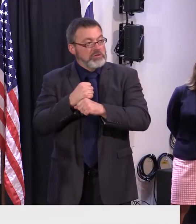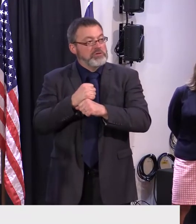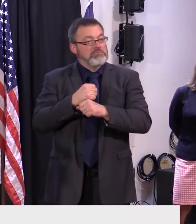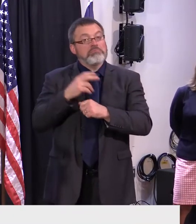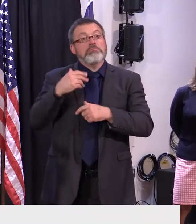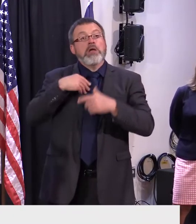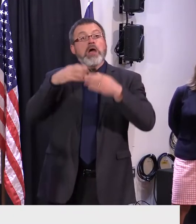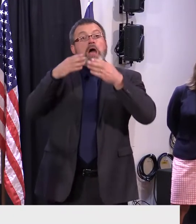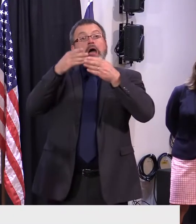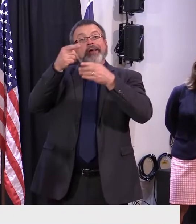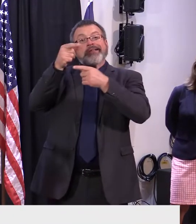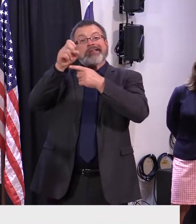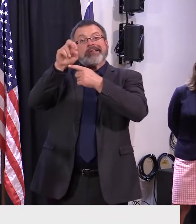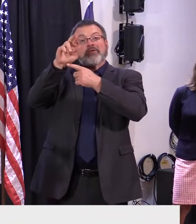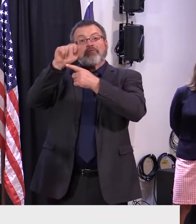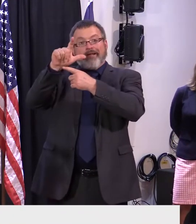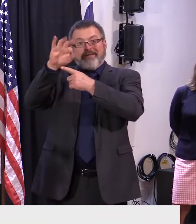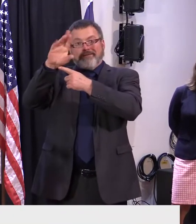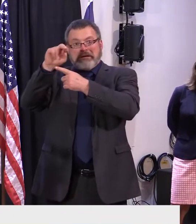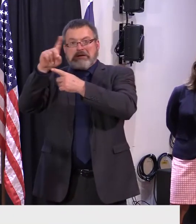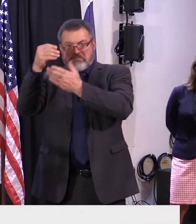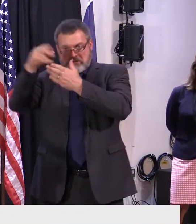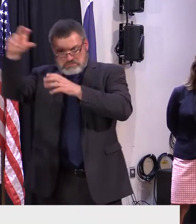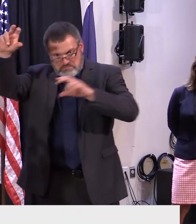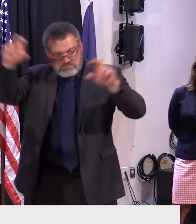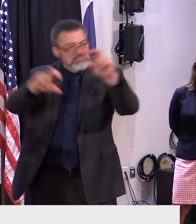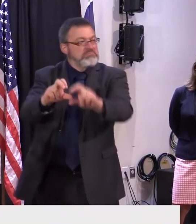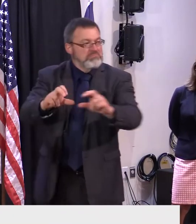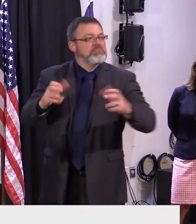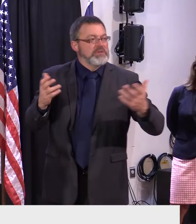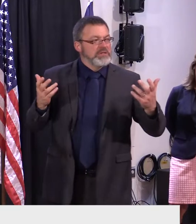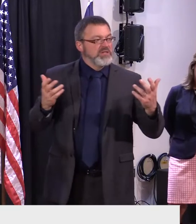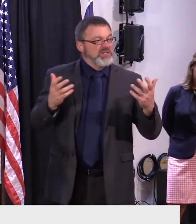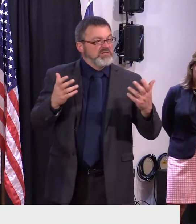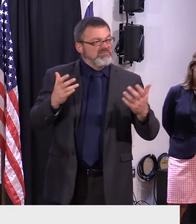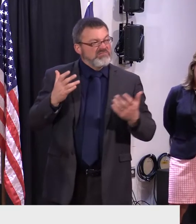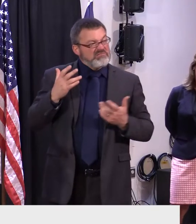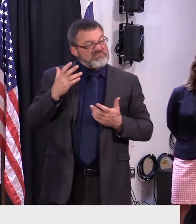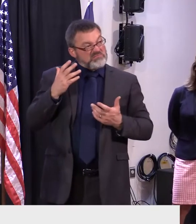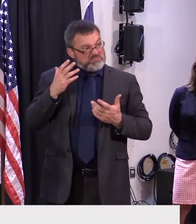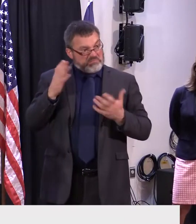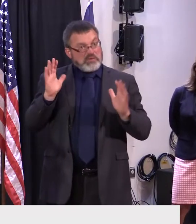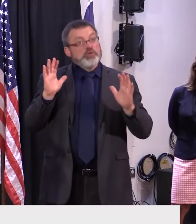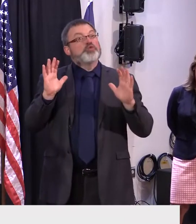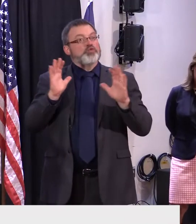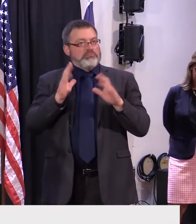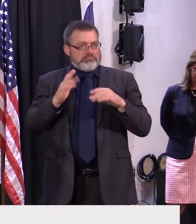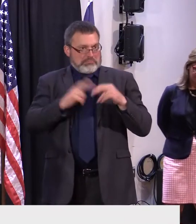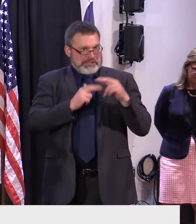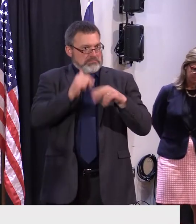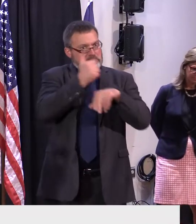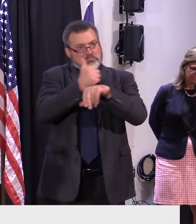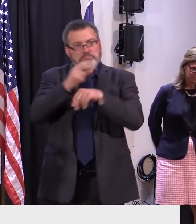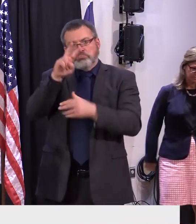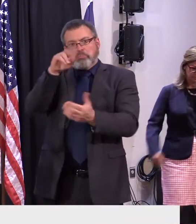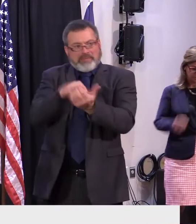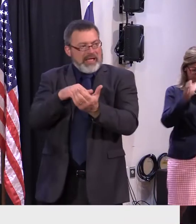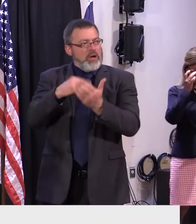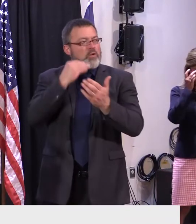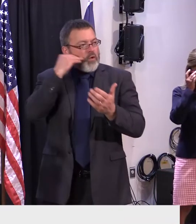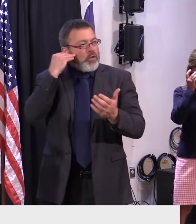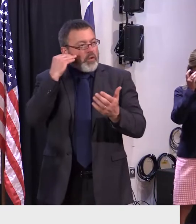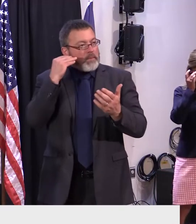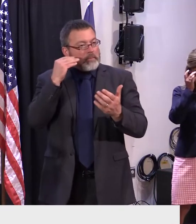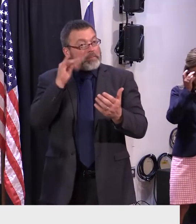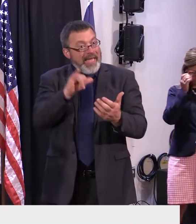You know, to date, there's been about 2,000 housing units created, already affordable housing units for the lowest